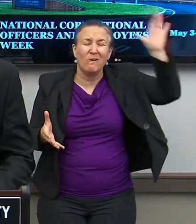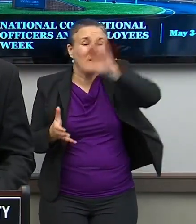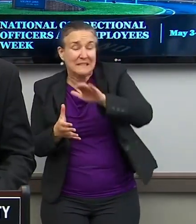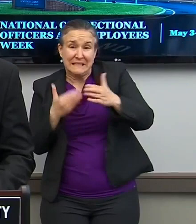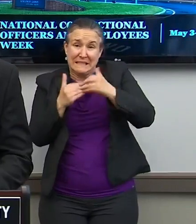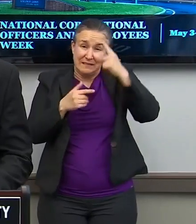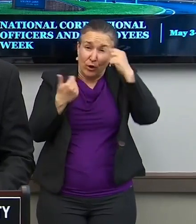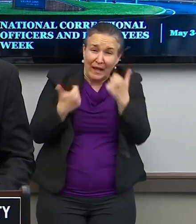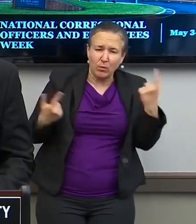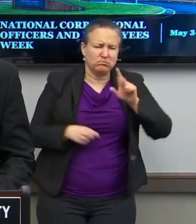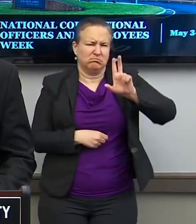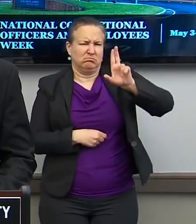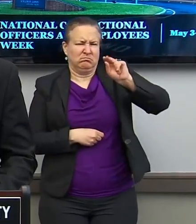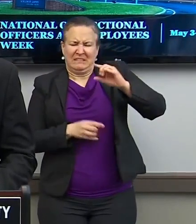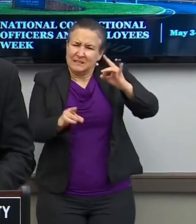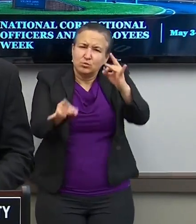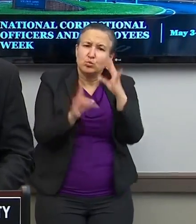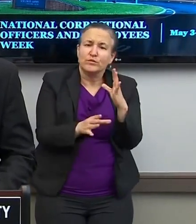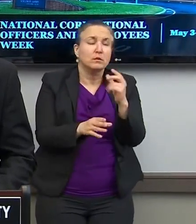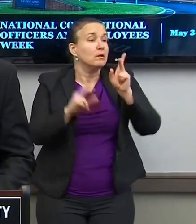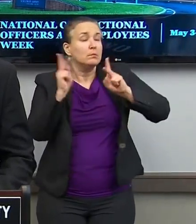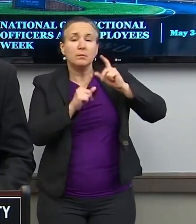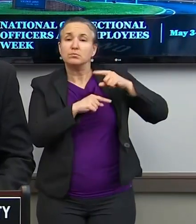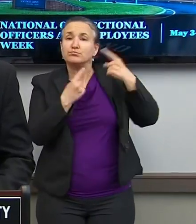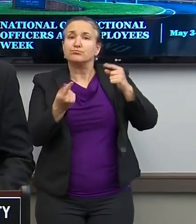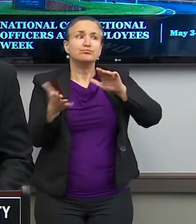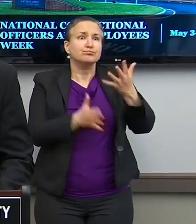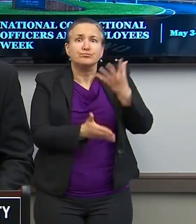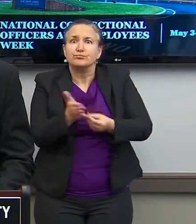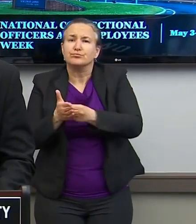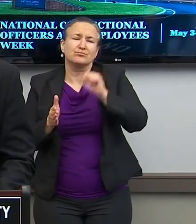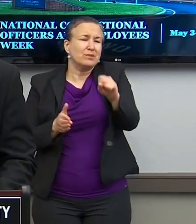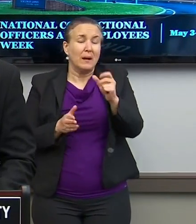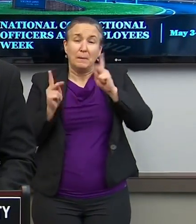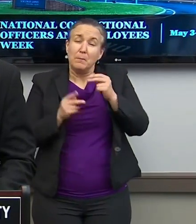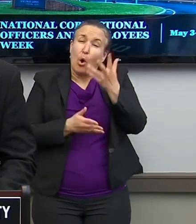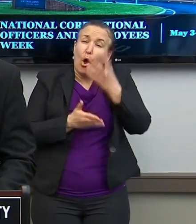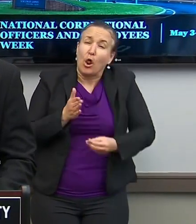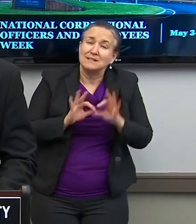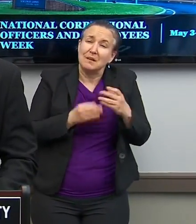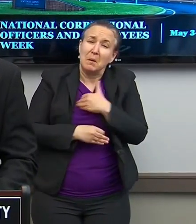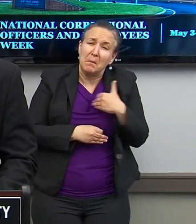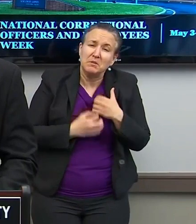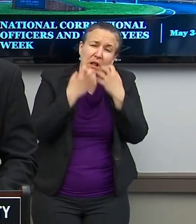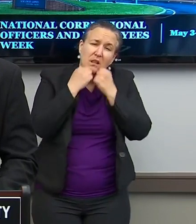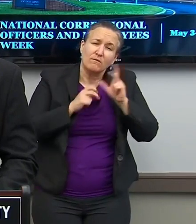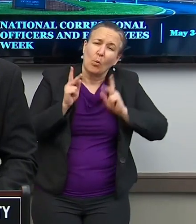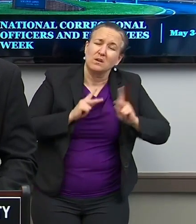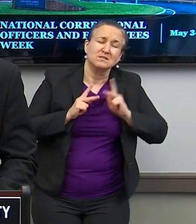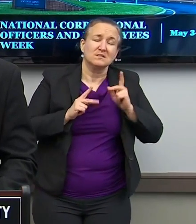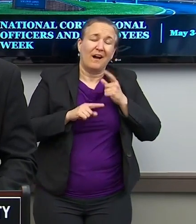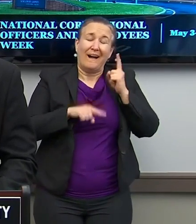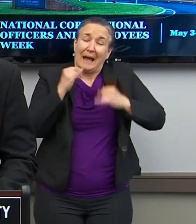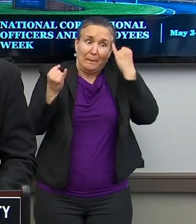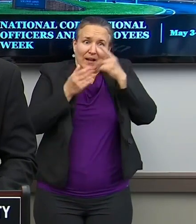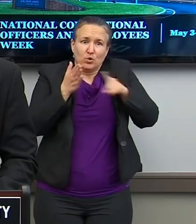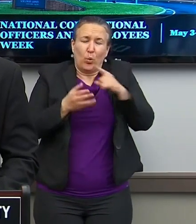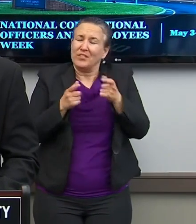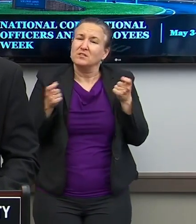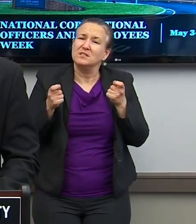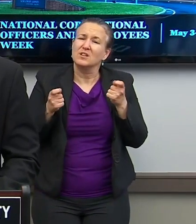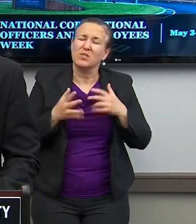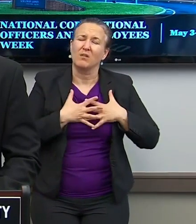for anyone. It's terrible. People have lost their loved ones. My heart goes out to those families. I can't even imagine what they're dealing with.